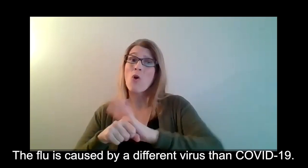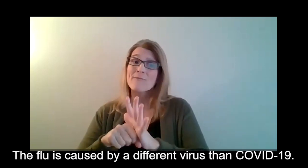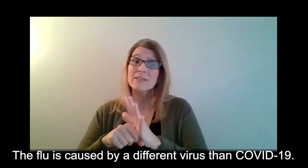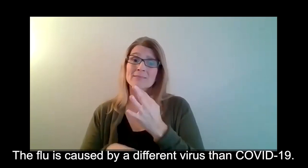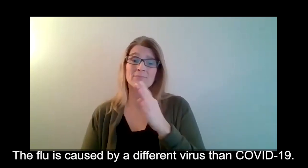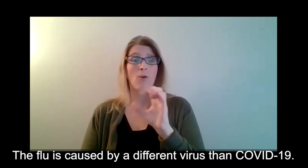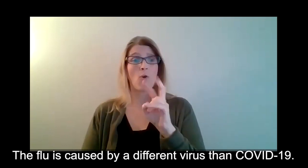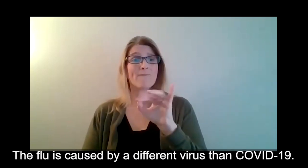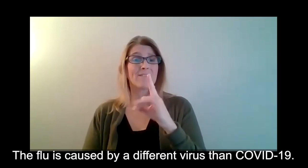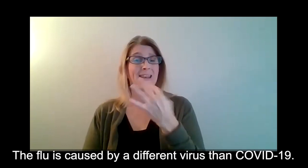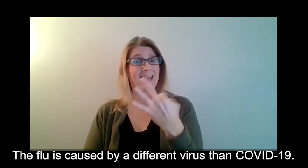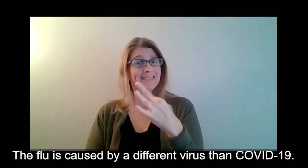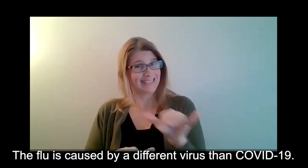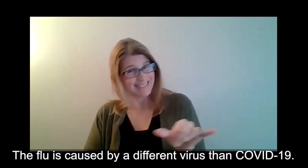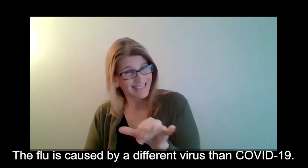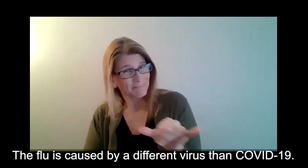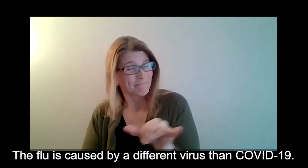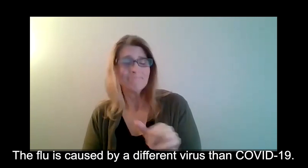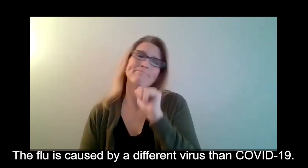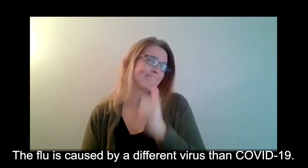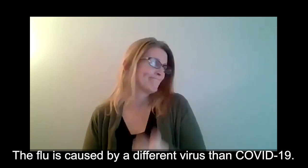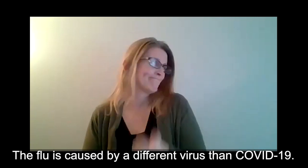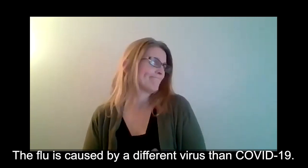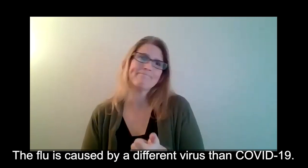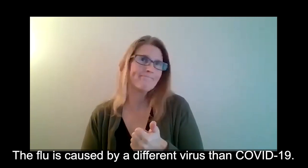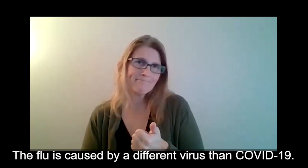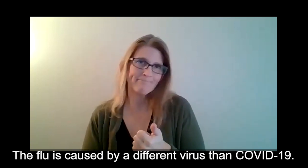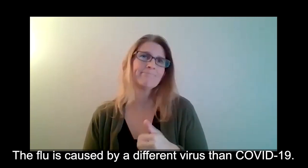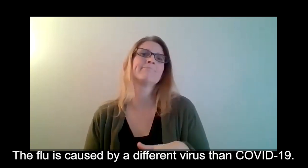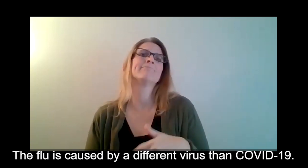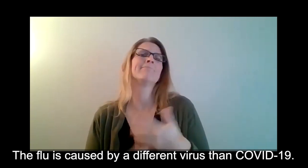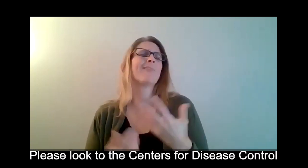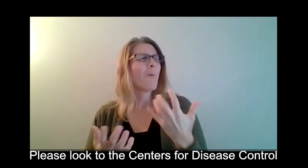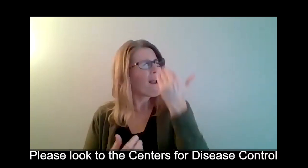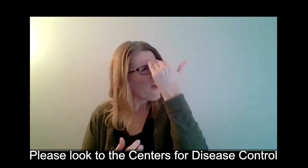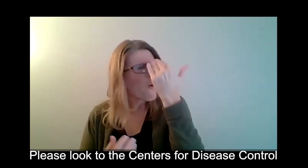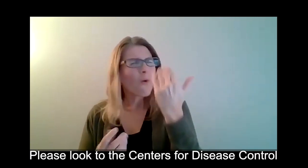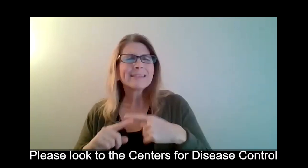The flu is caused by a different virus than COVID-19.